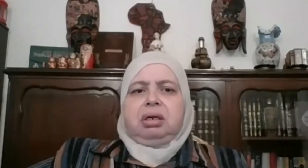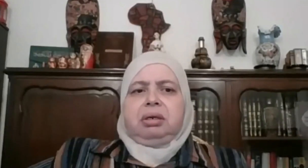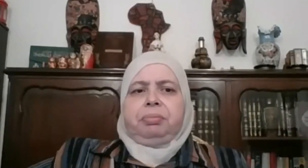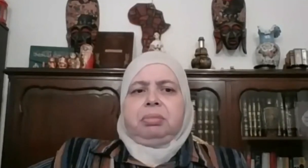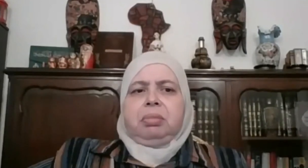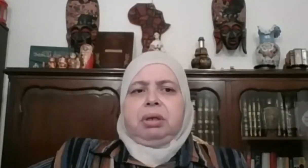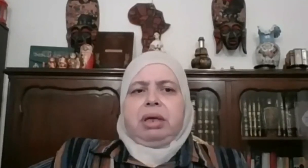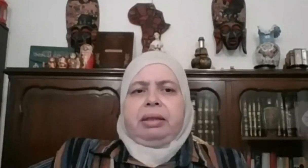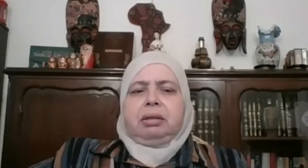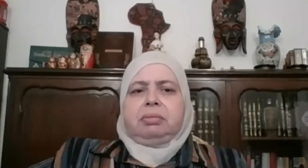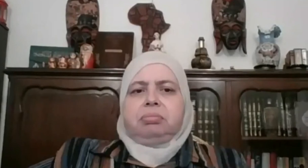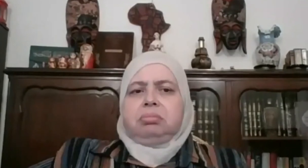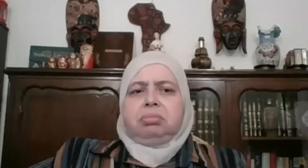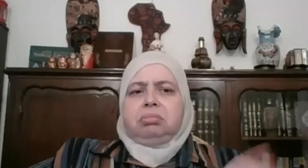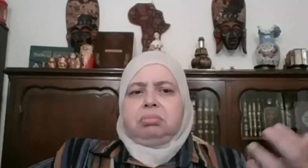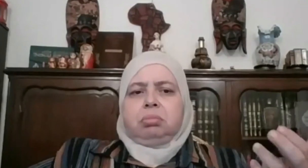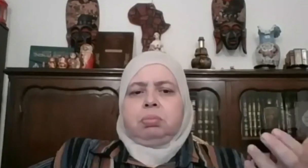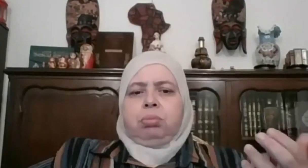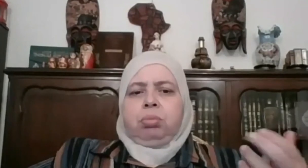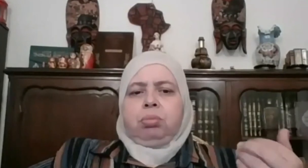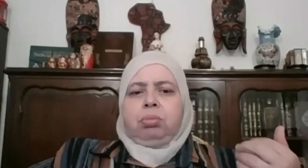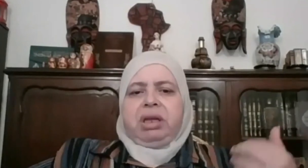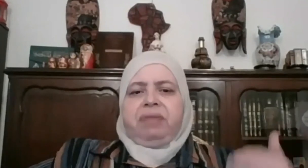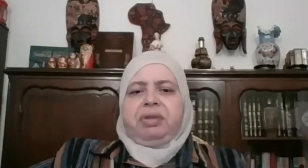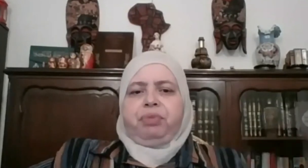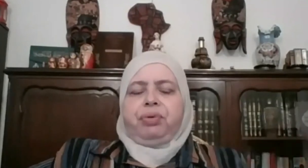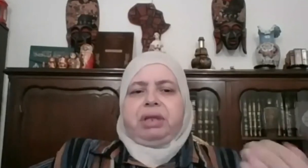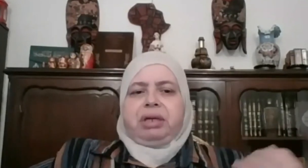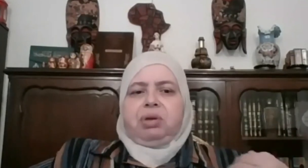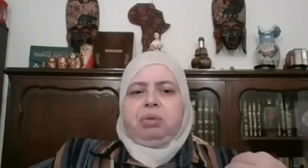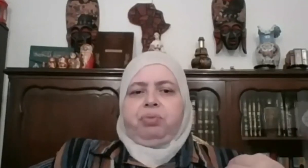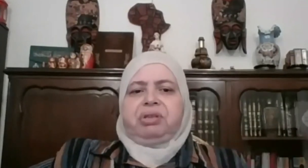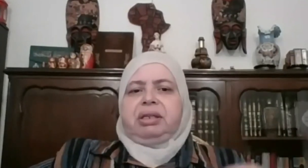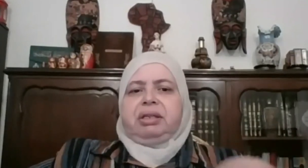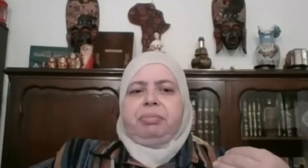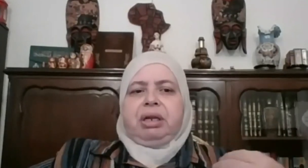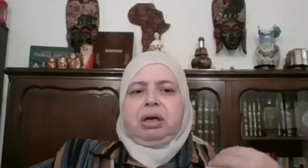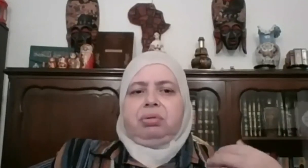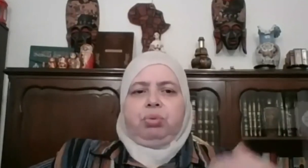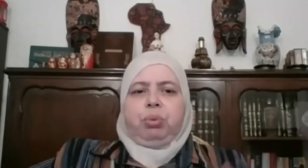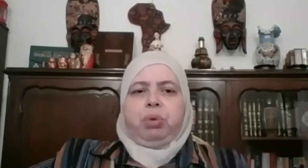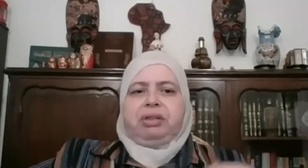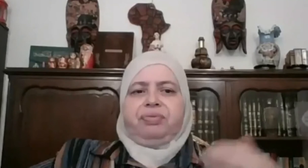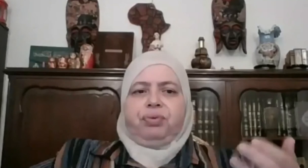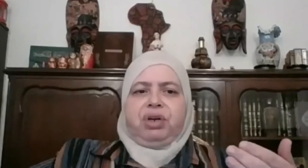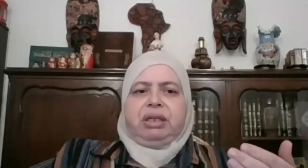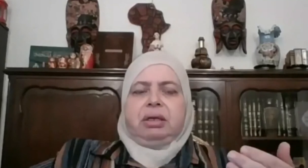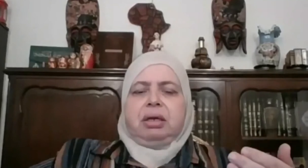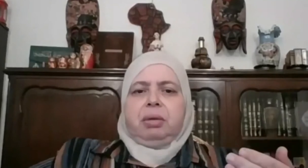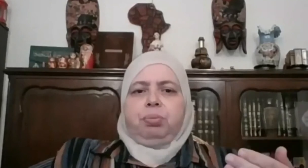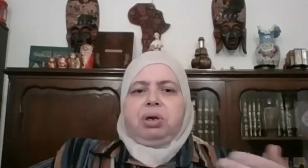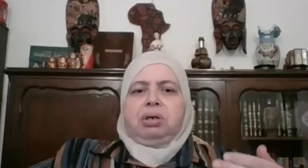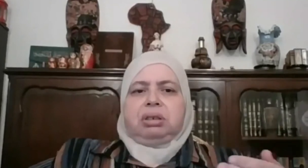And even before that, fair trade came in and we went for it because